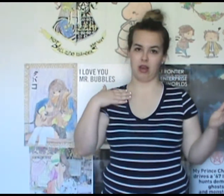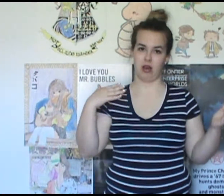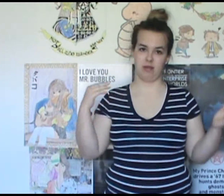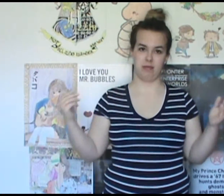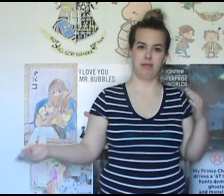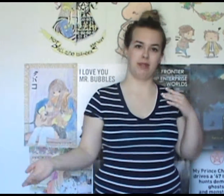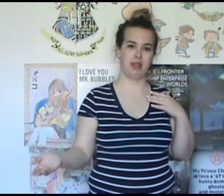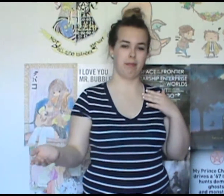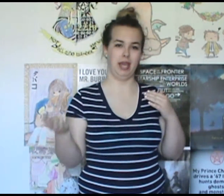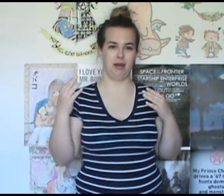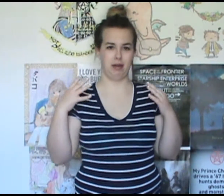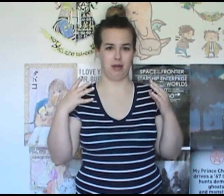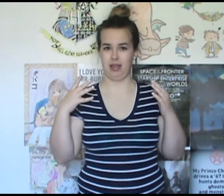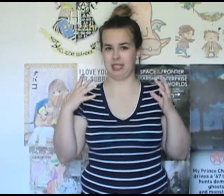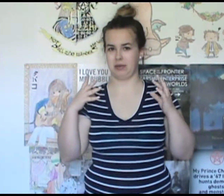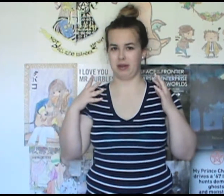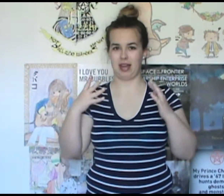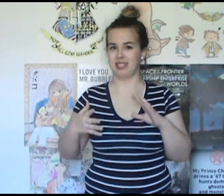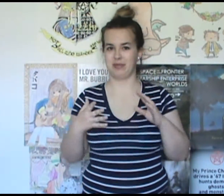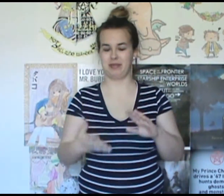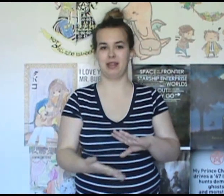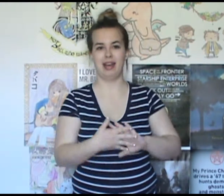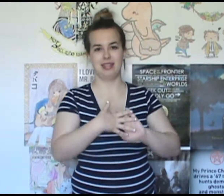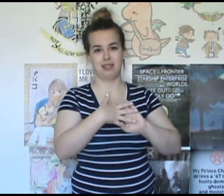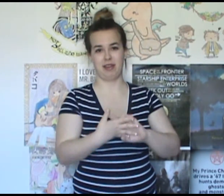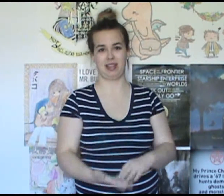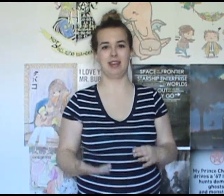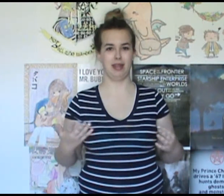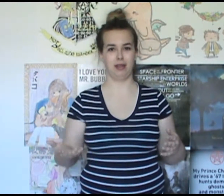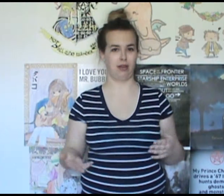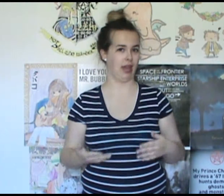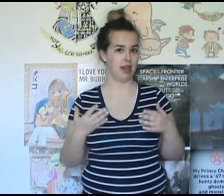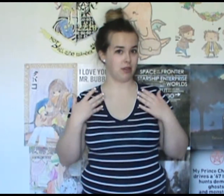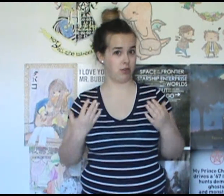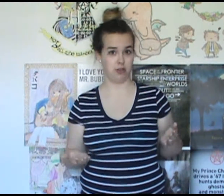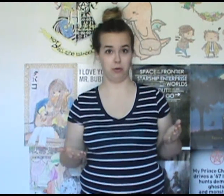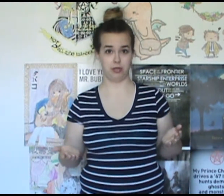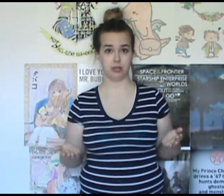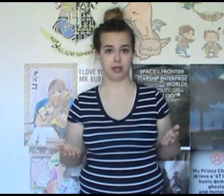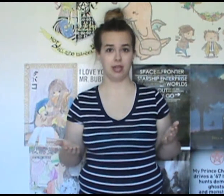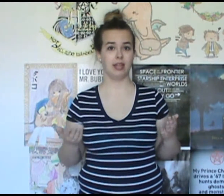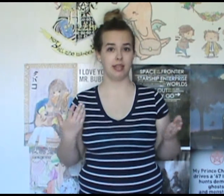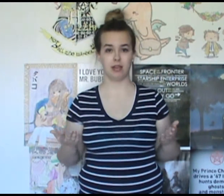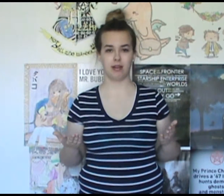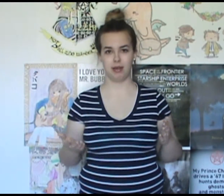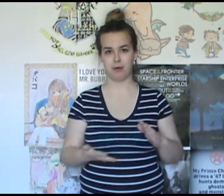And the main like sort of consequence for that is the fact that Neil can't do surgery in the ER anymore.